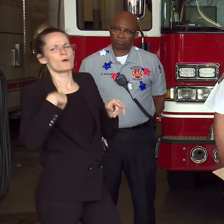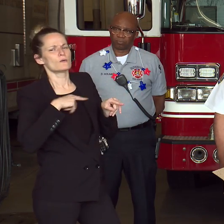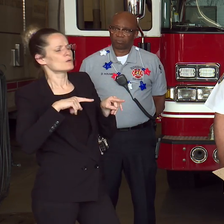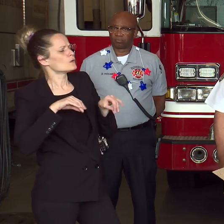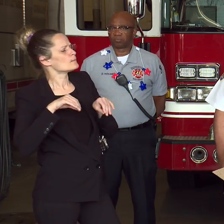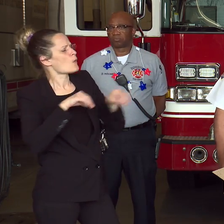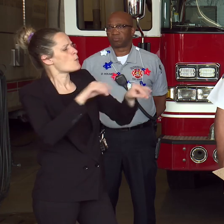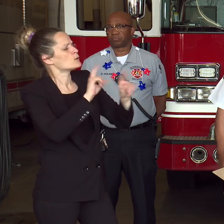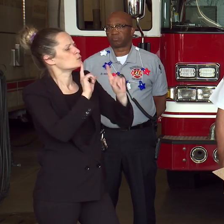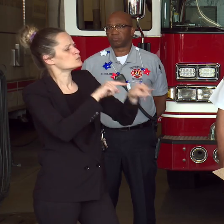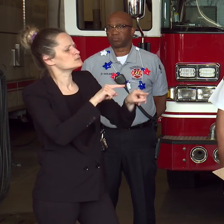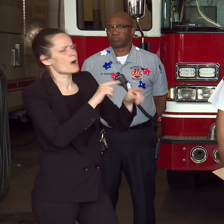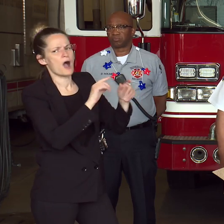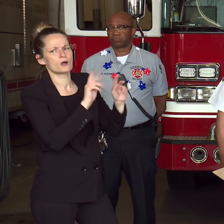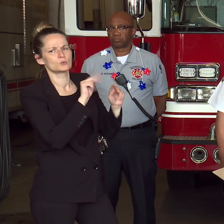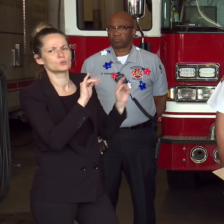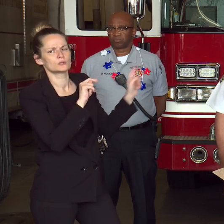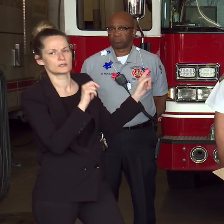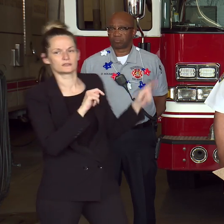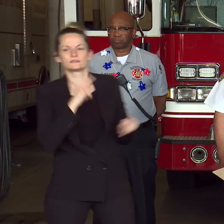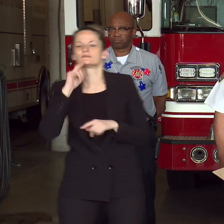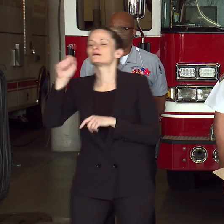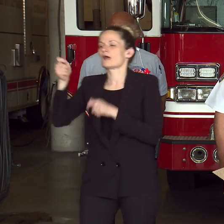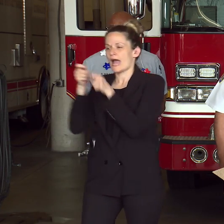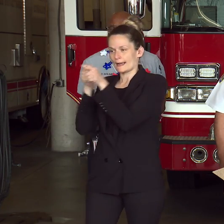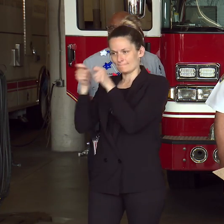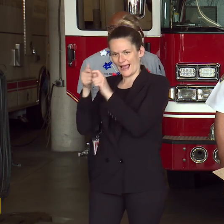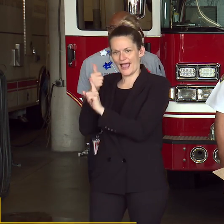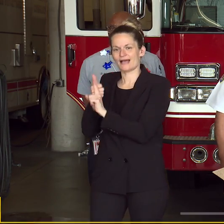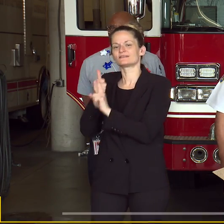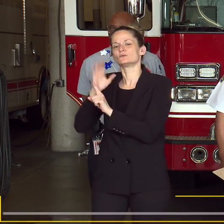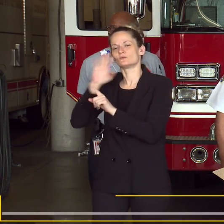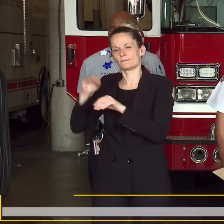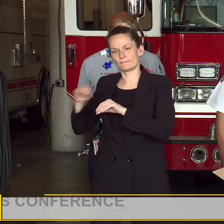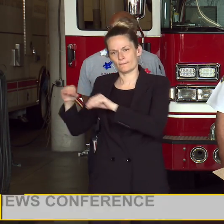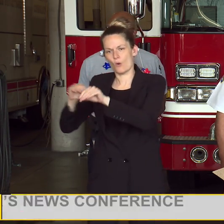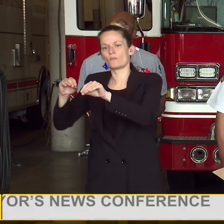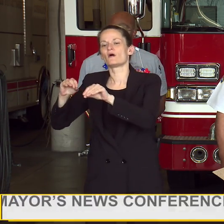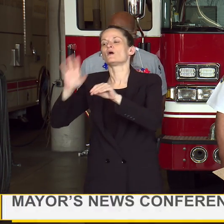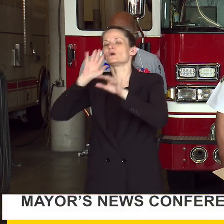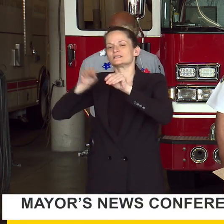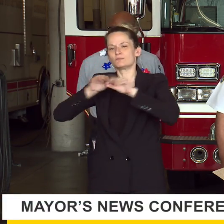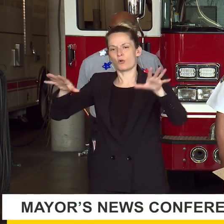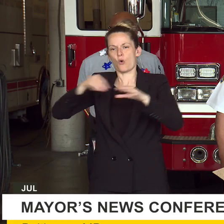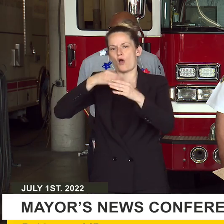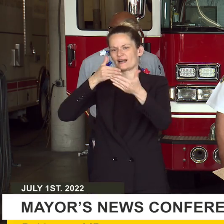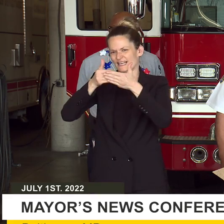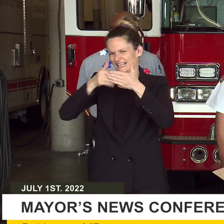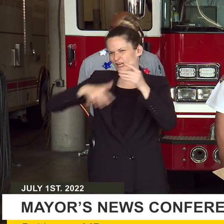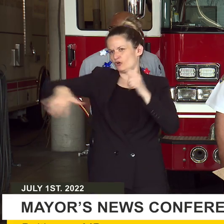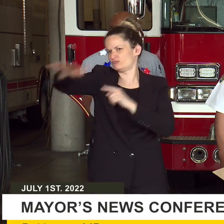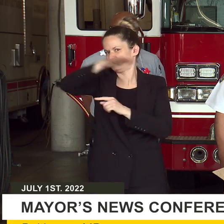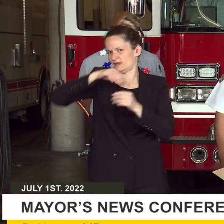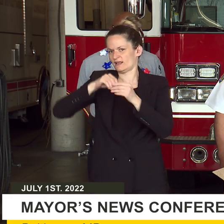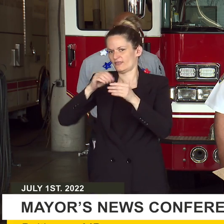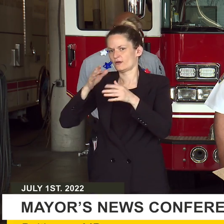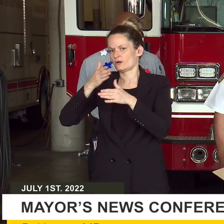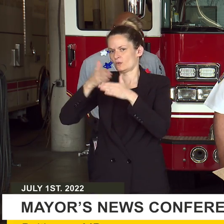mobile command unit, if operable, will be deployed in multiple areas across the city throughout the weekend. And my last question,